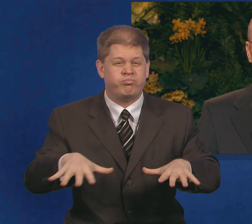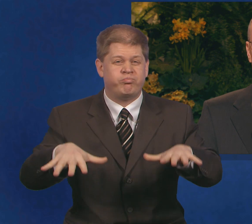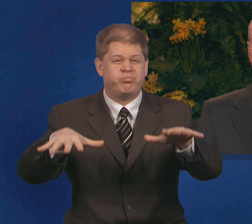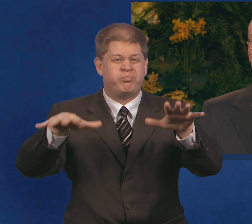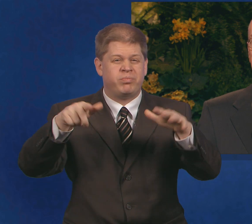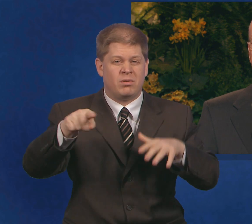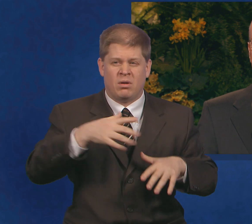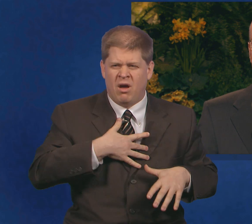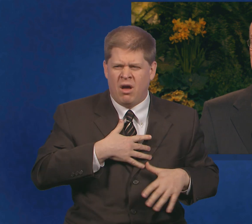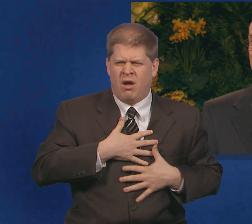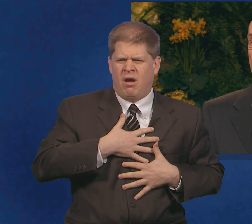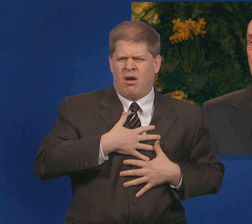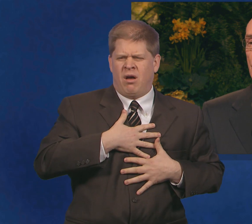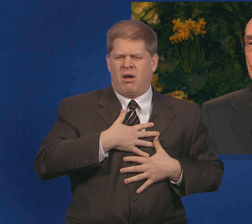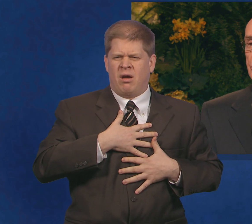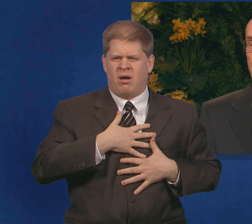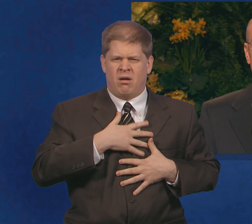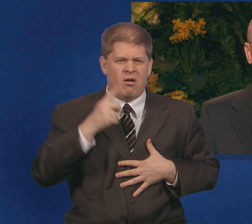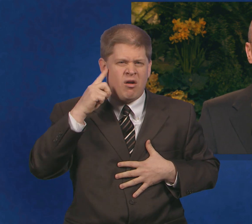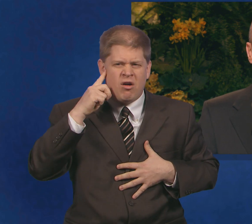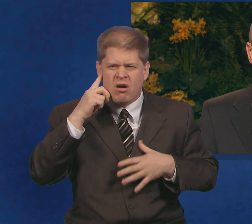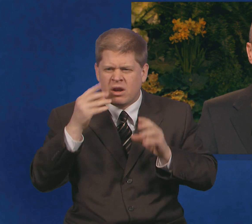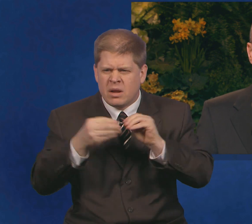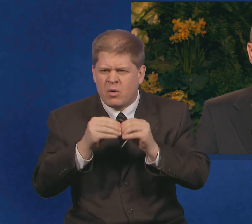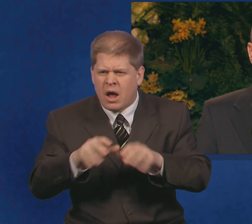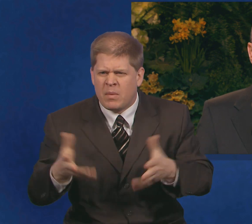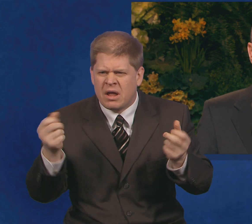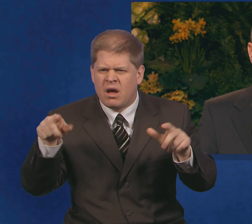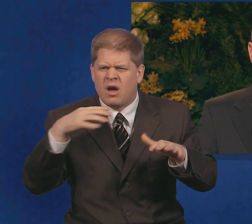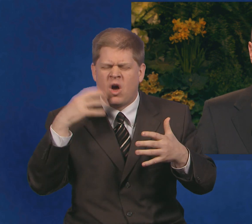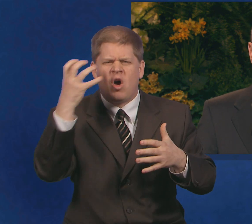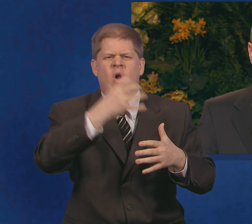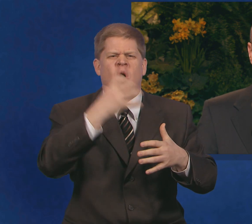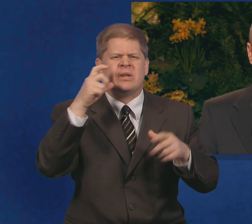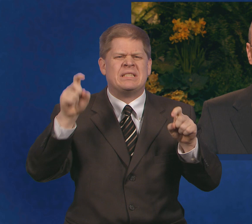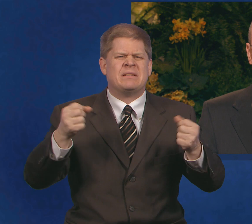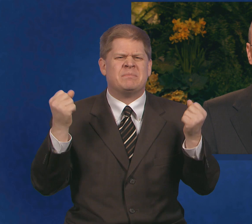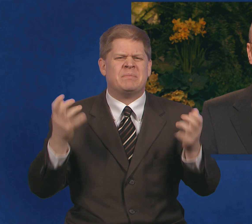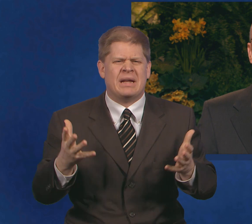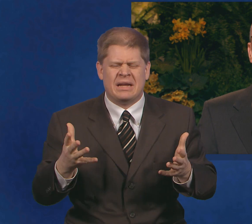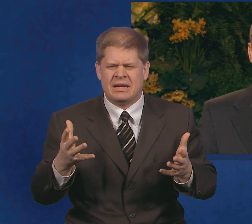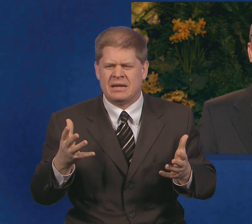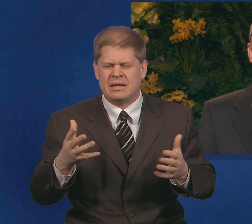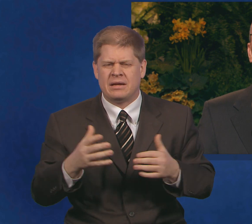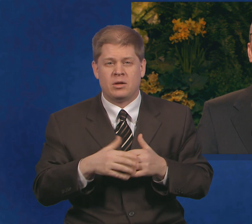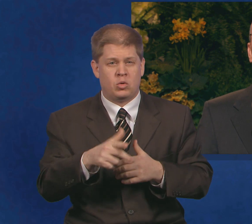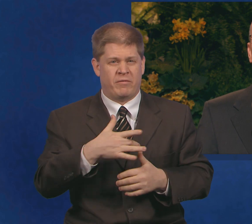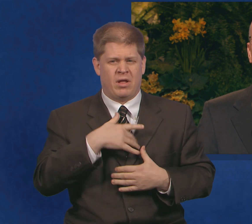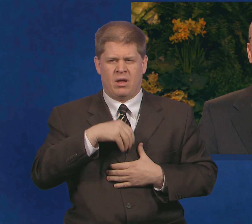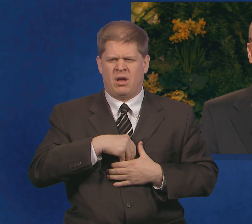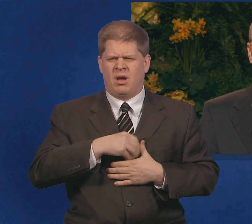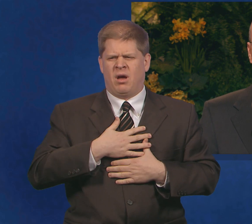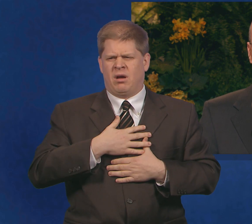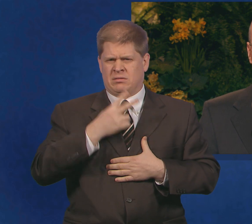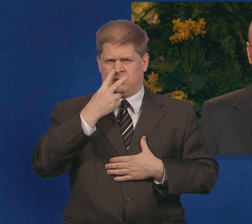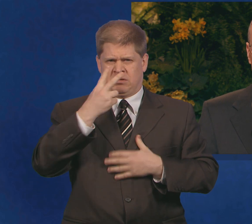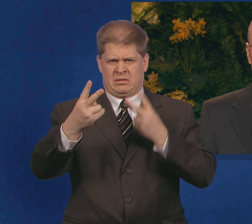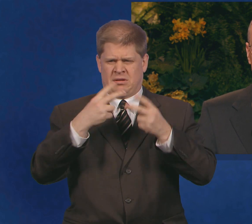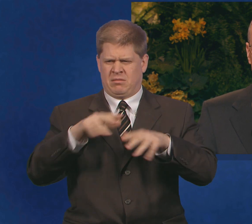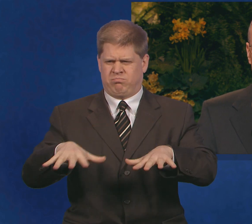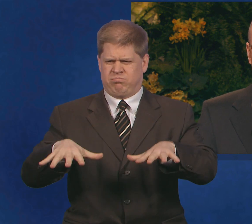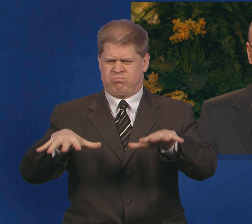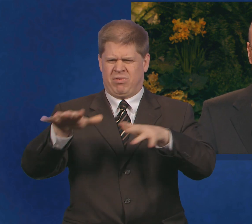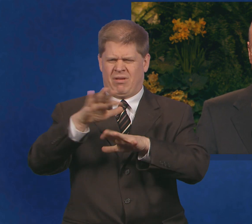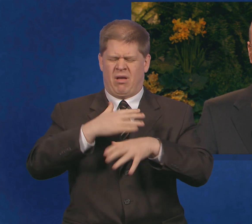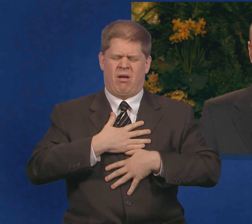news reports were mainly estimates of numbers of those in need, but many of you felt the pain of the people.